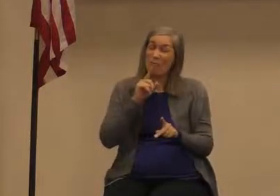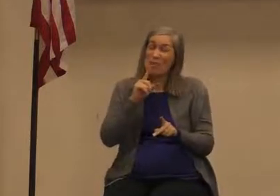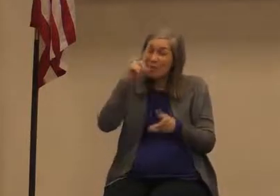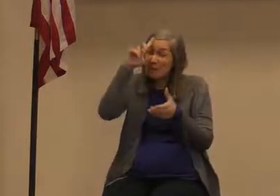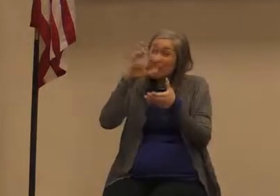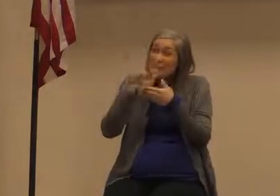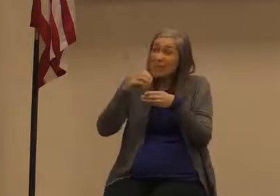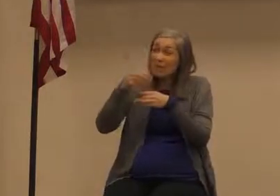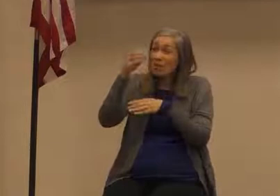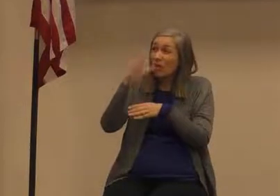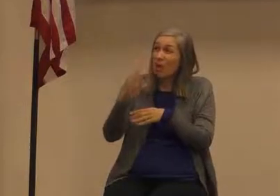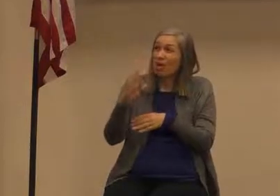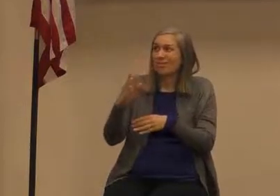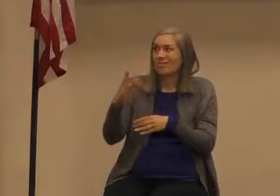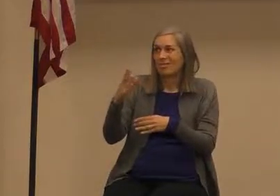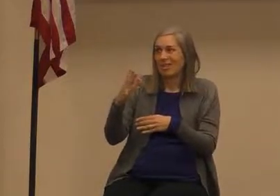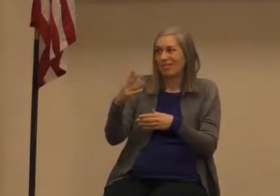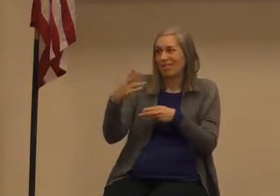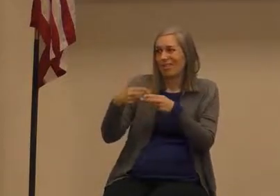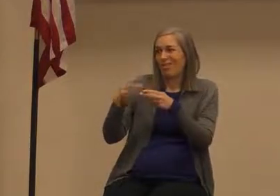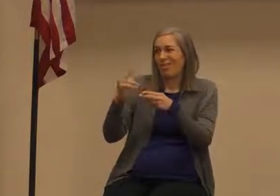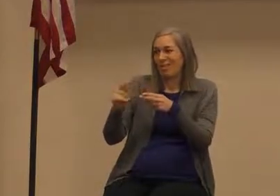refer to this philosophical idea as